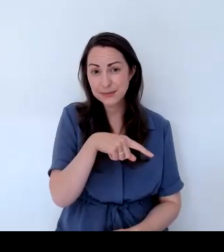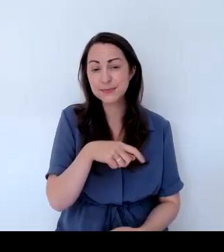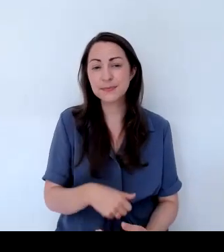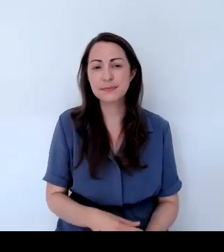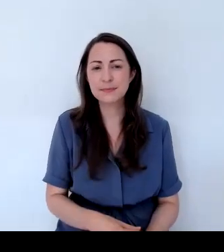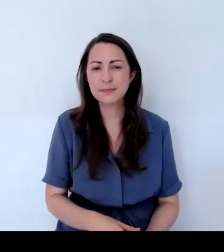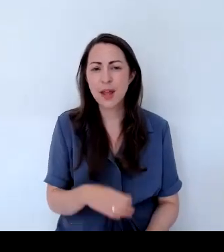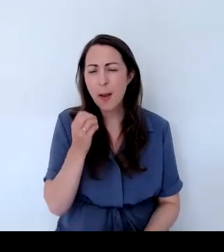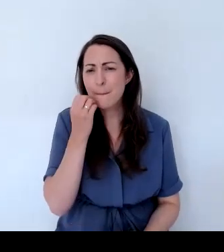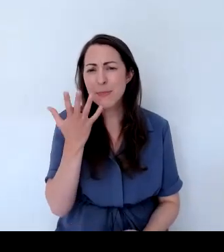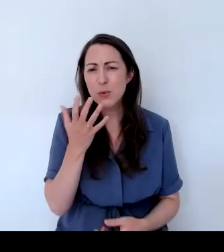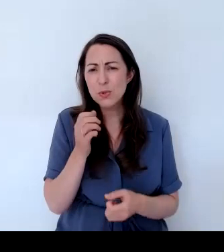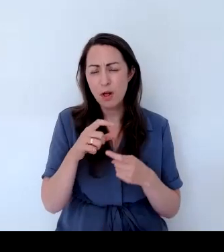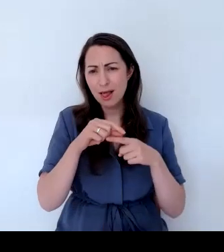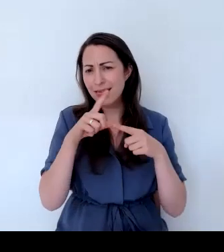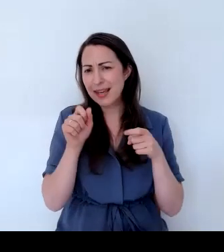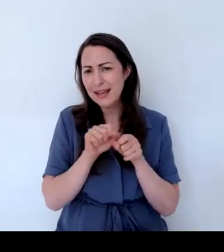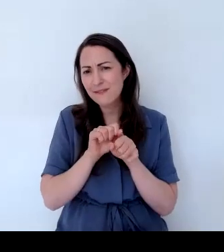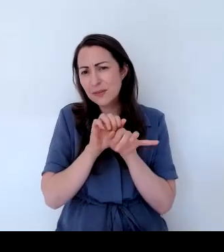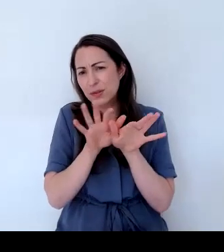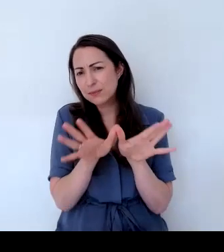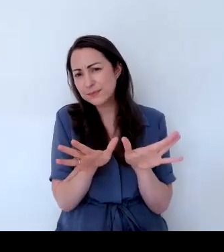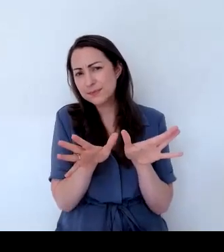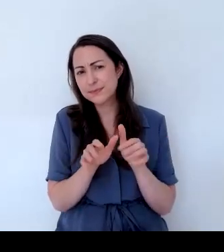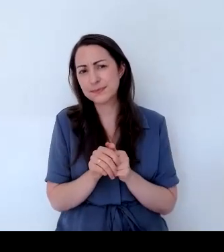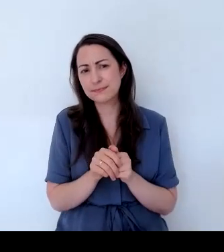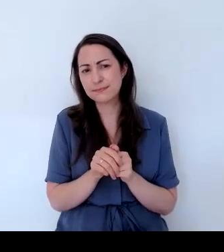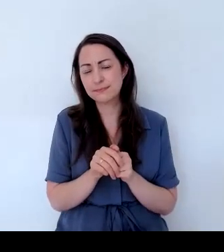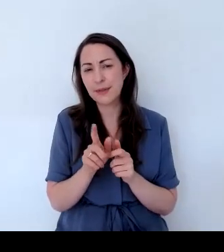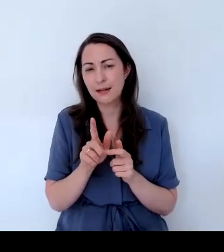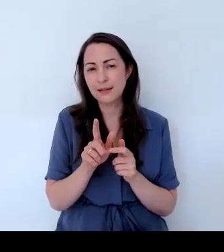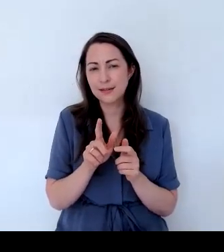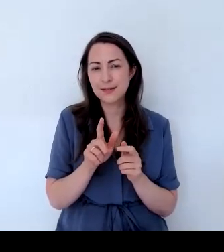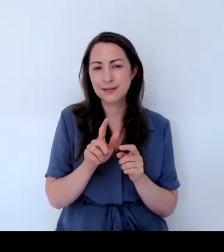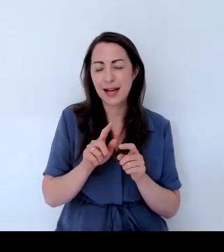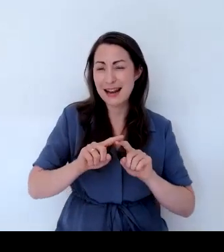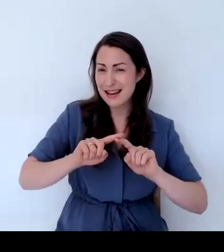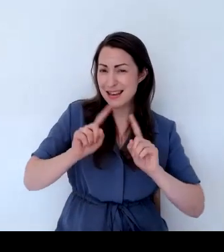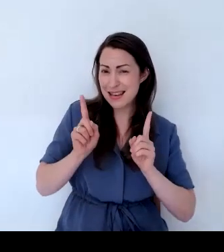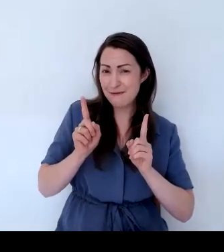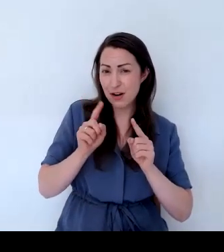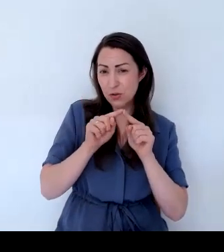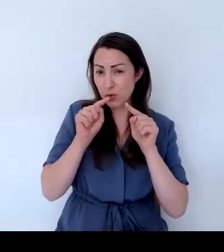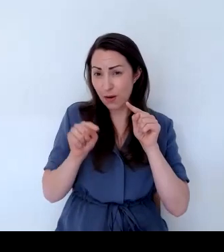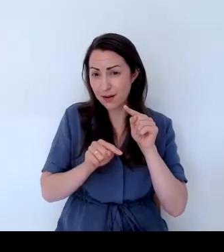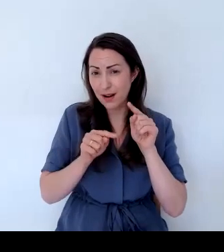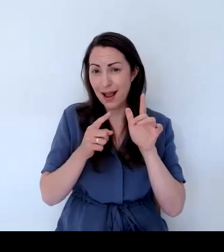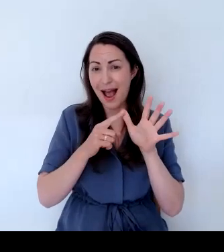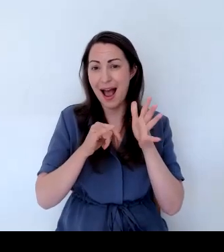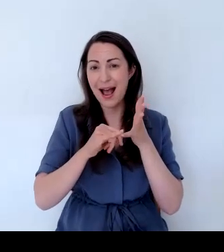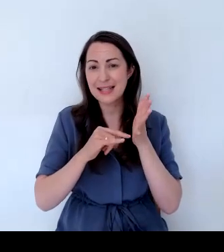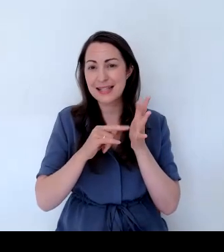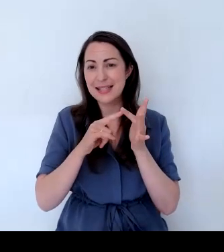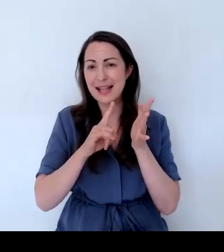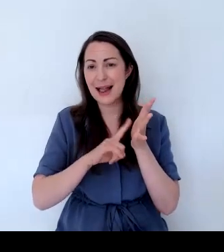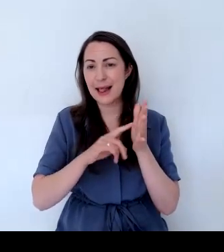Beautiful foliage, which contrasts really well, I think, with the astilbe. Now, when I